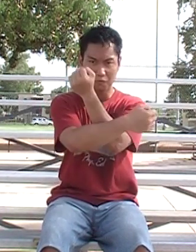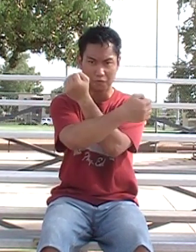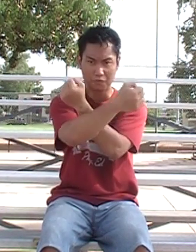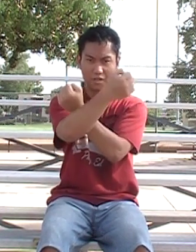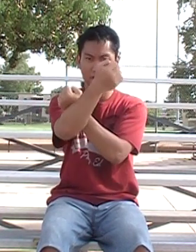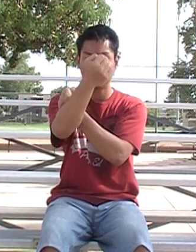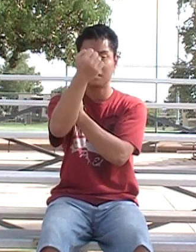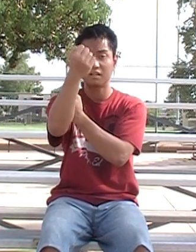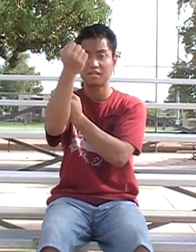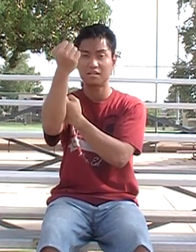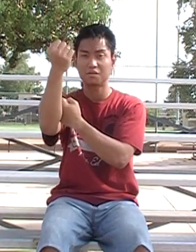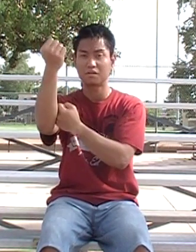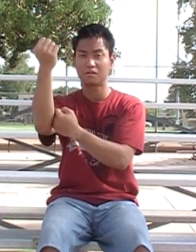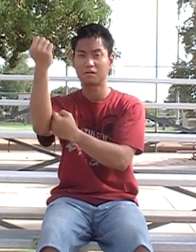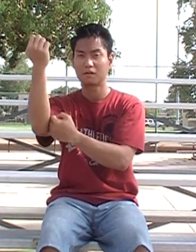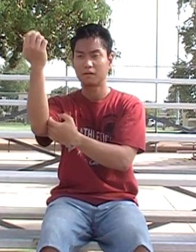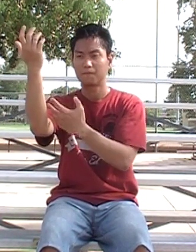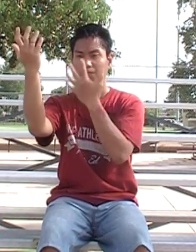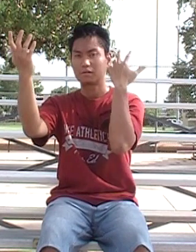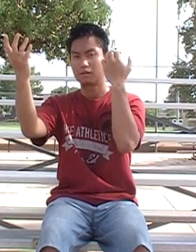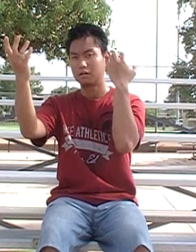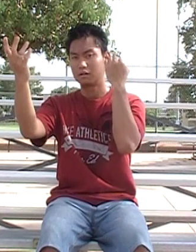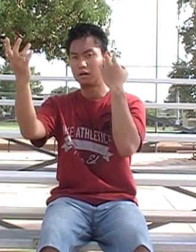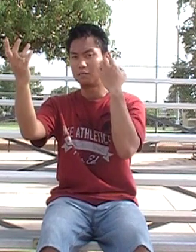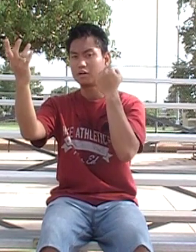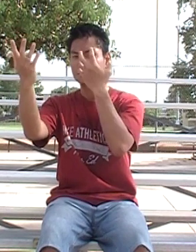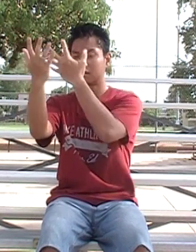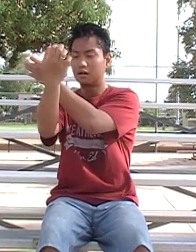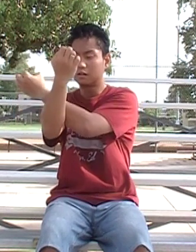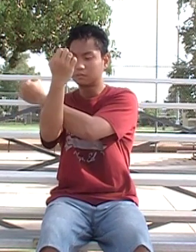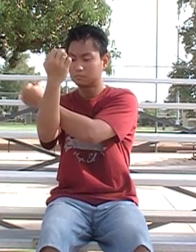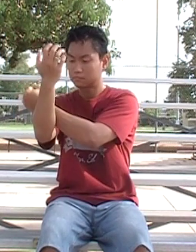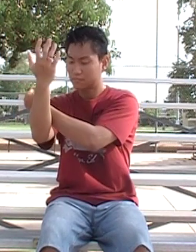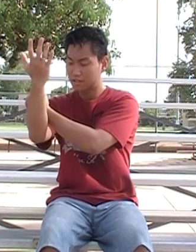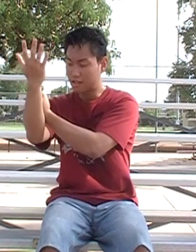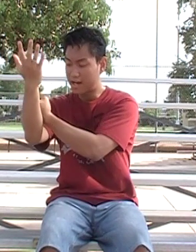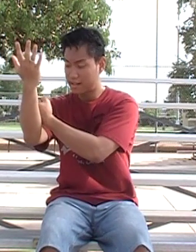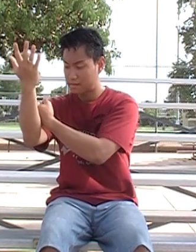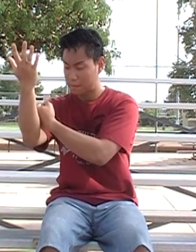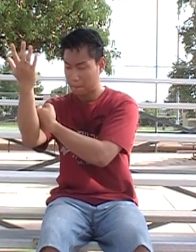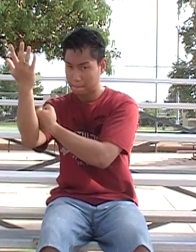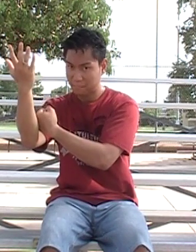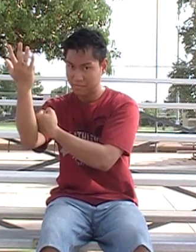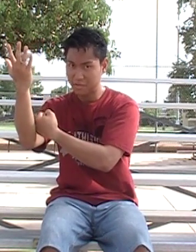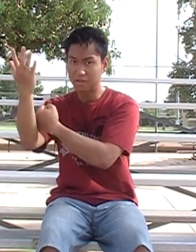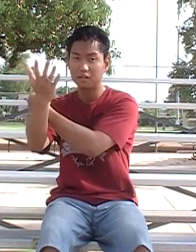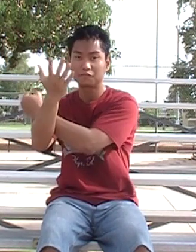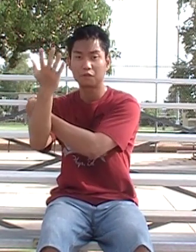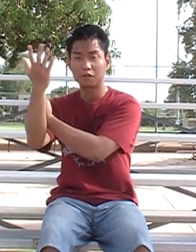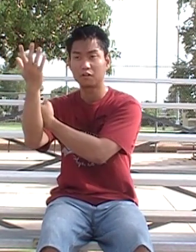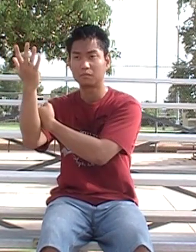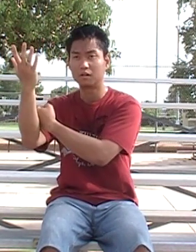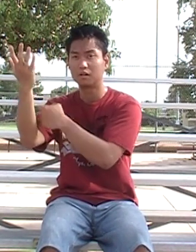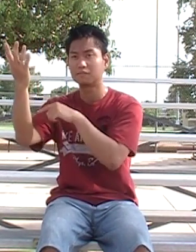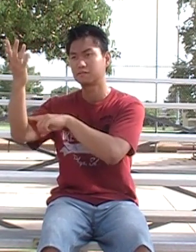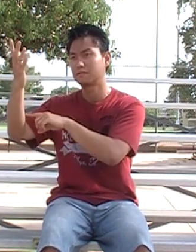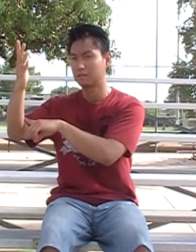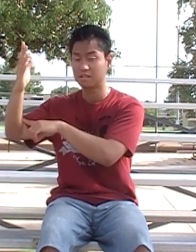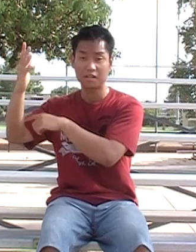Really letting your other arm slide to the other forearm of, let's say,